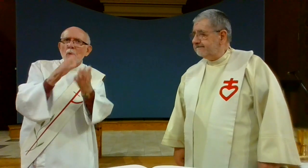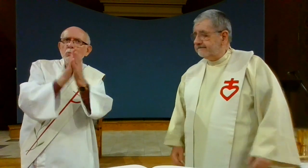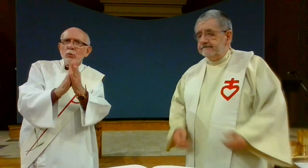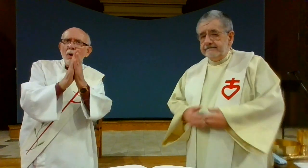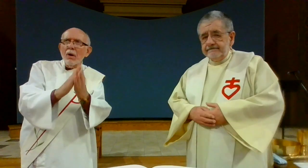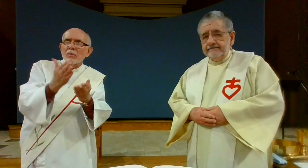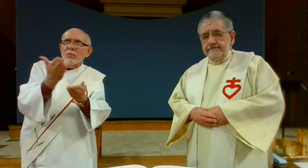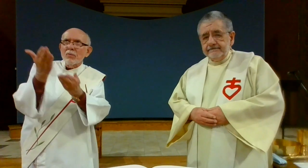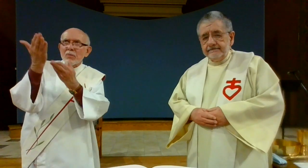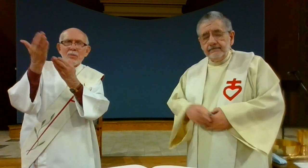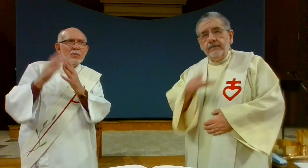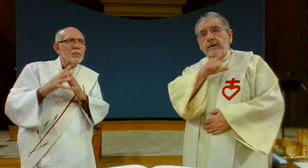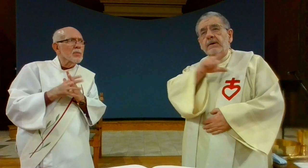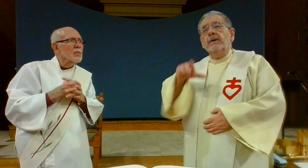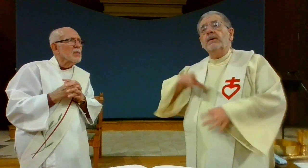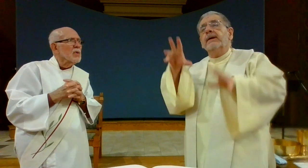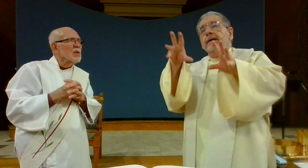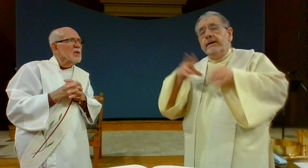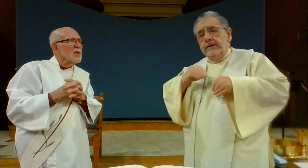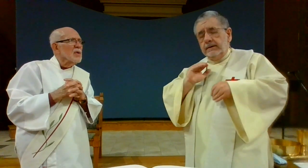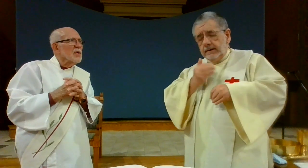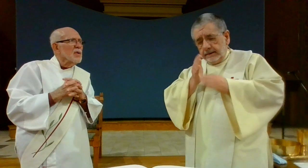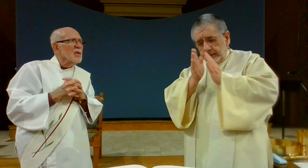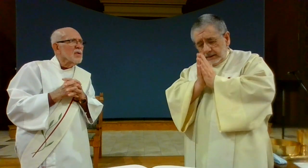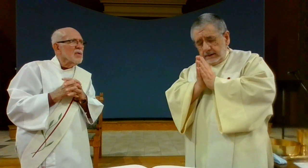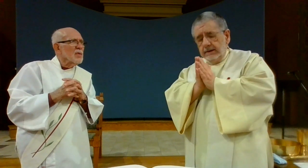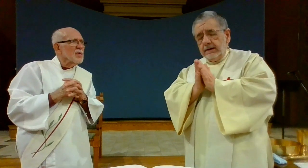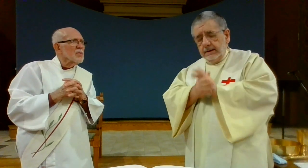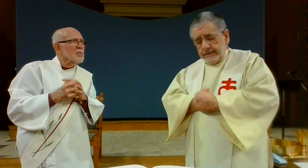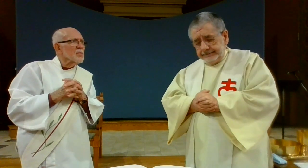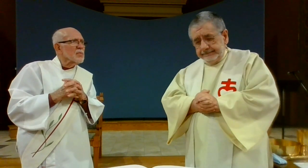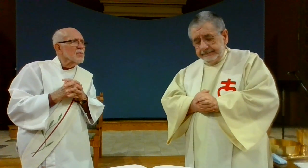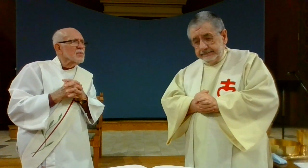spread the good news we offer this the prayer to the lord lord receive our prayer